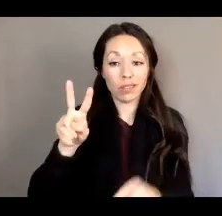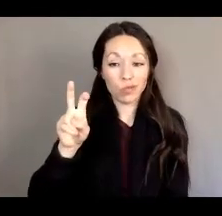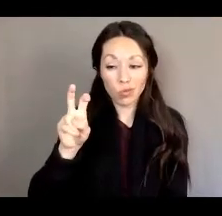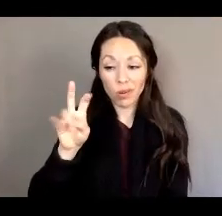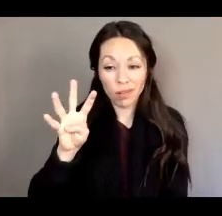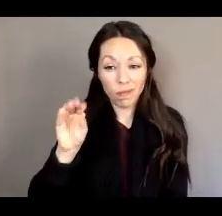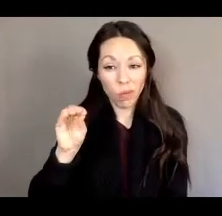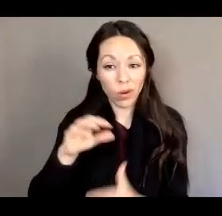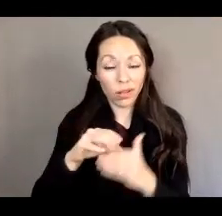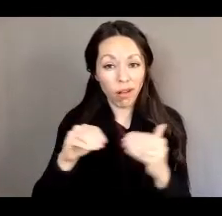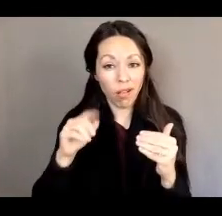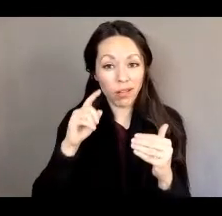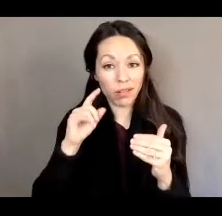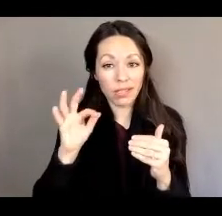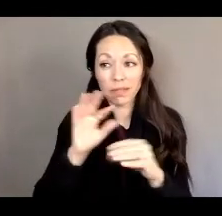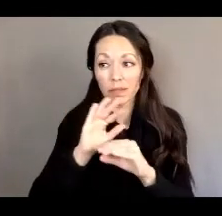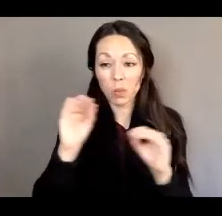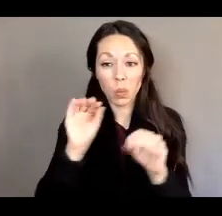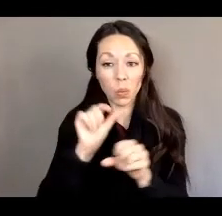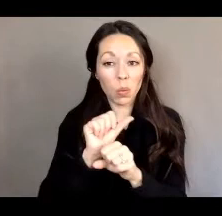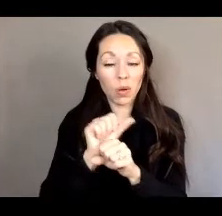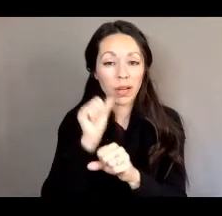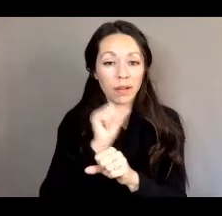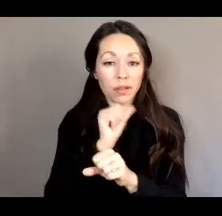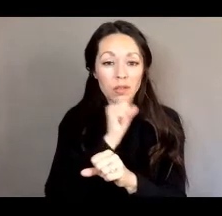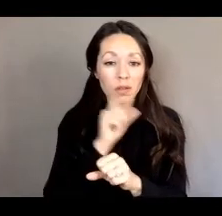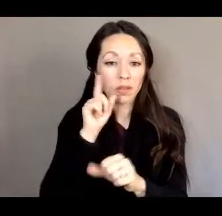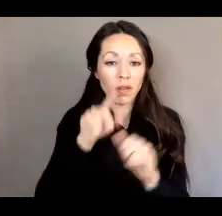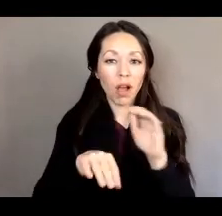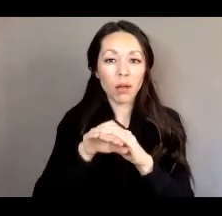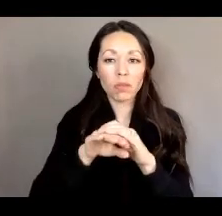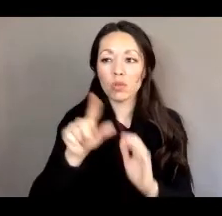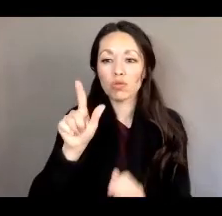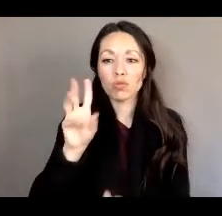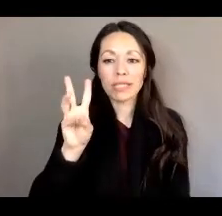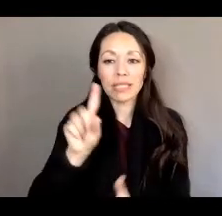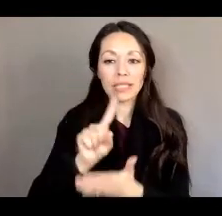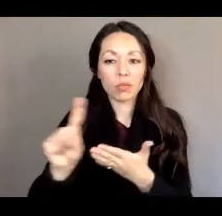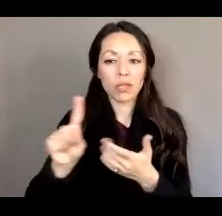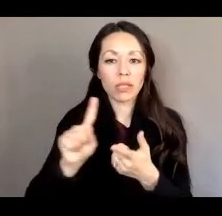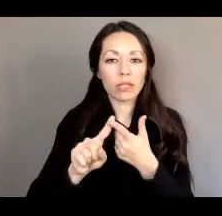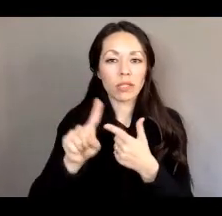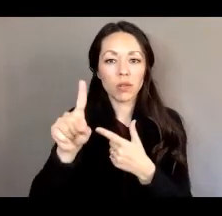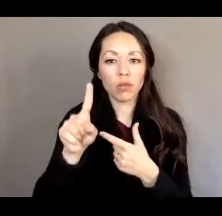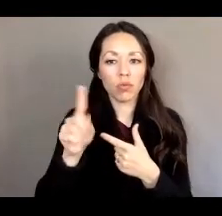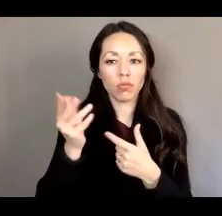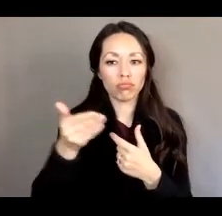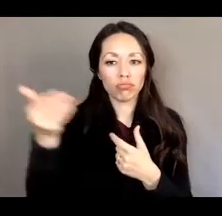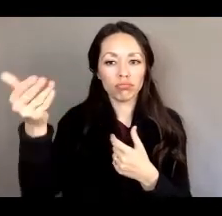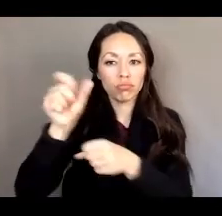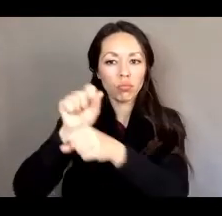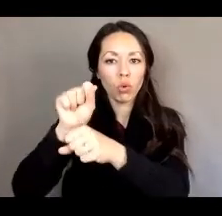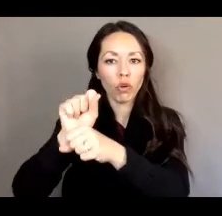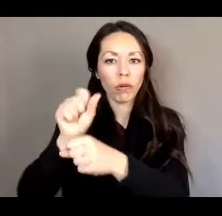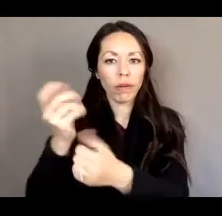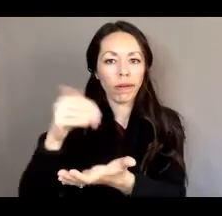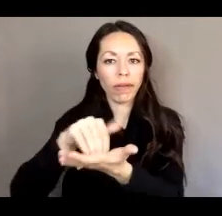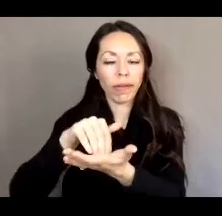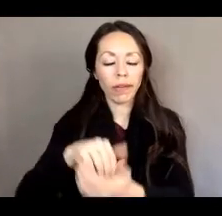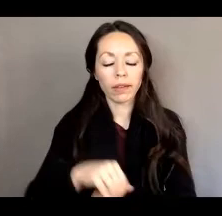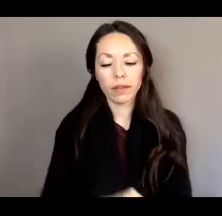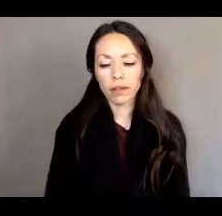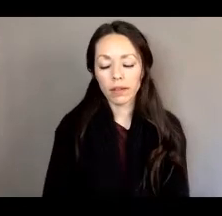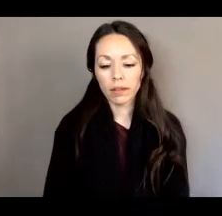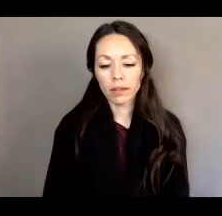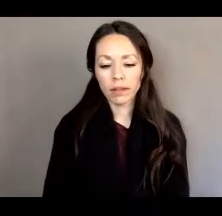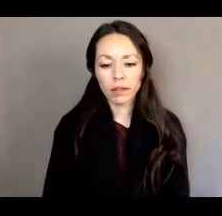for 20, up to 26 weeks until you can attain employment. Um, one of the things